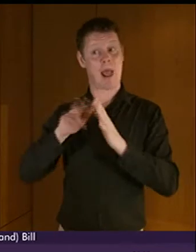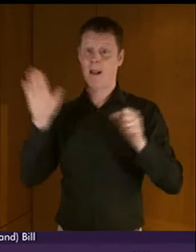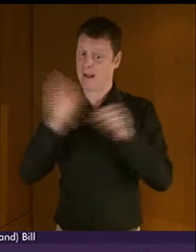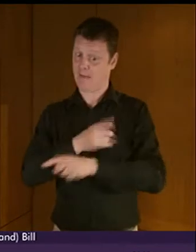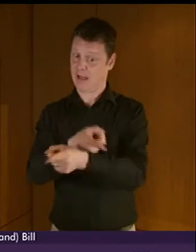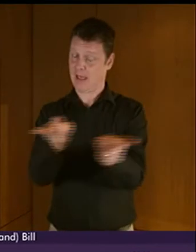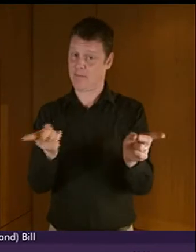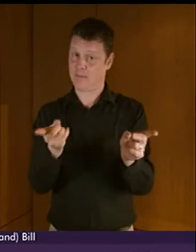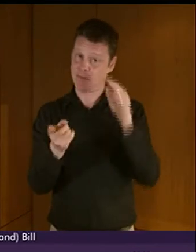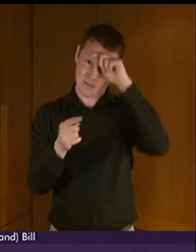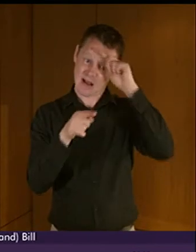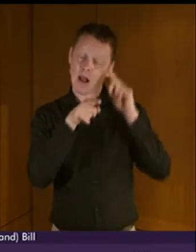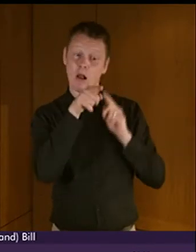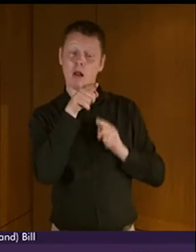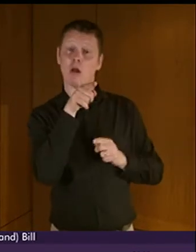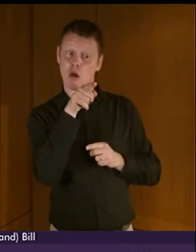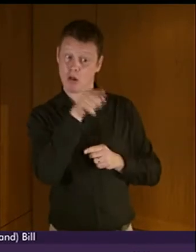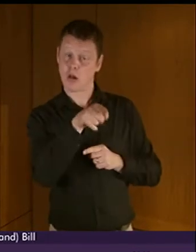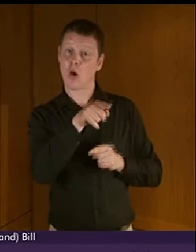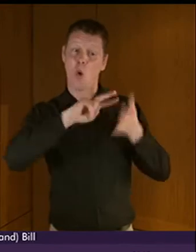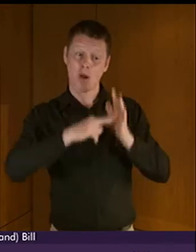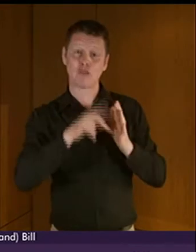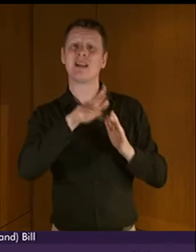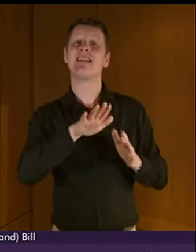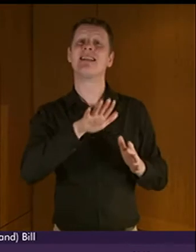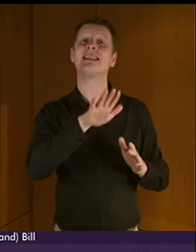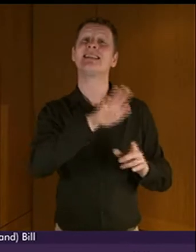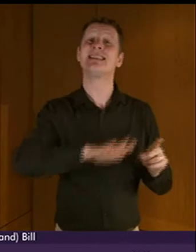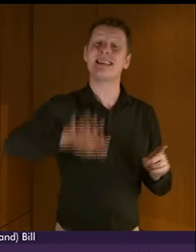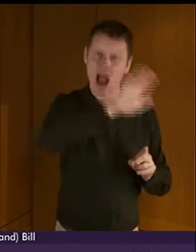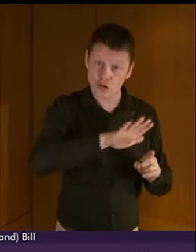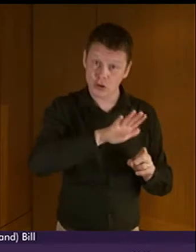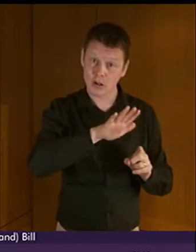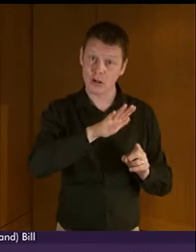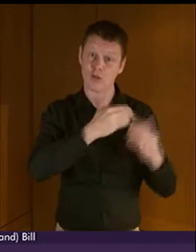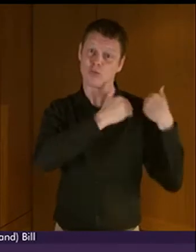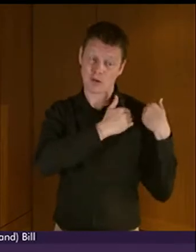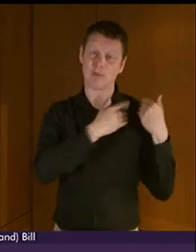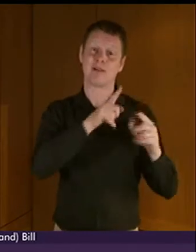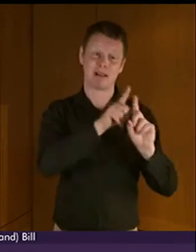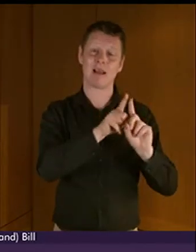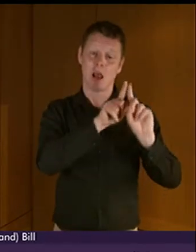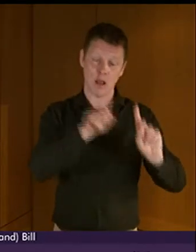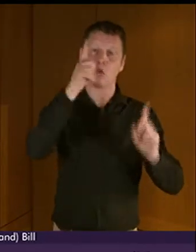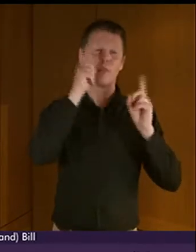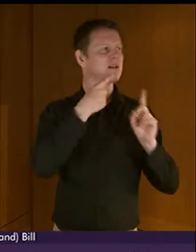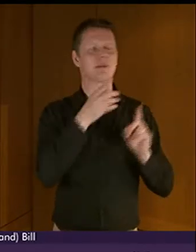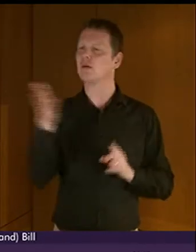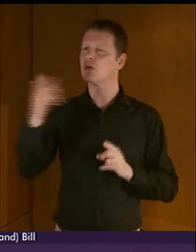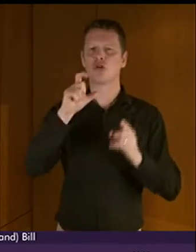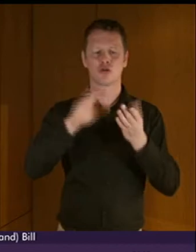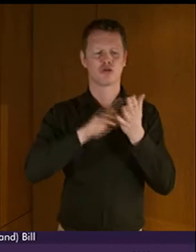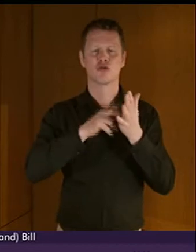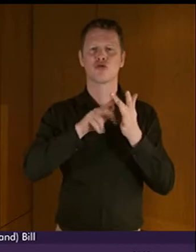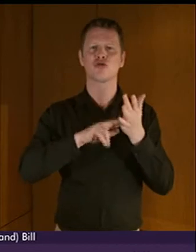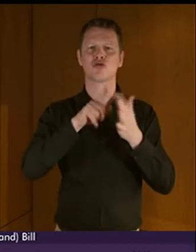who are directly accountable to Scottish ministers. I will, yes. Christine Graham. Thank